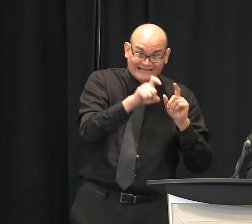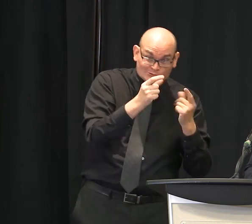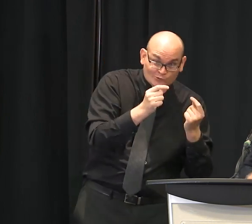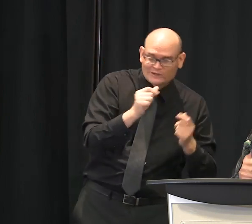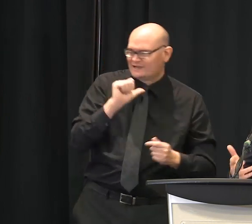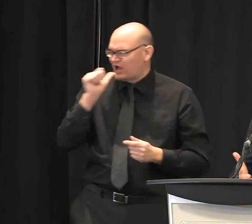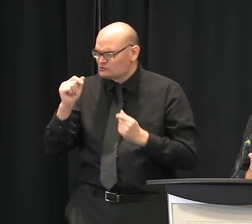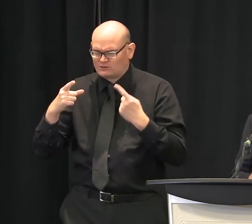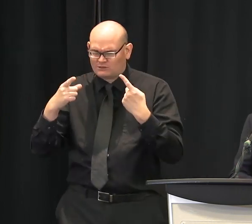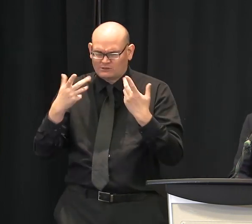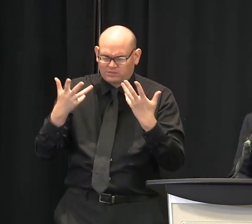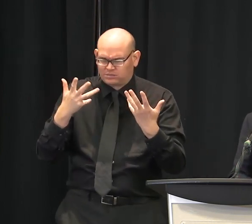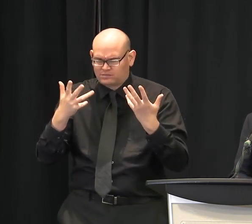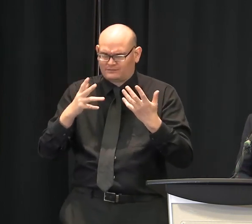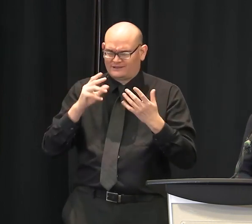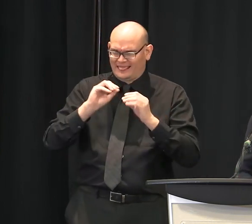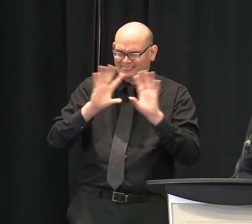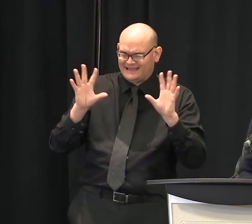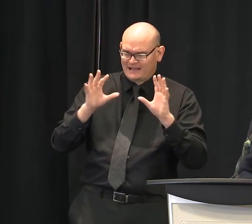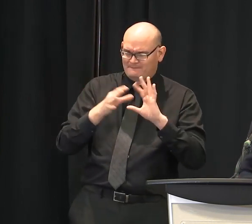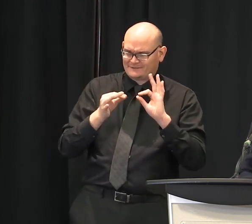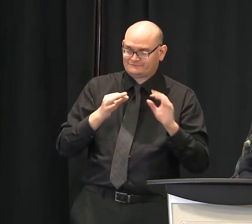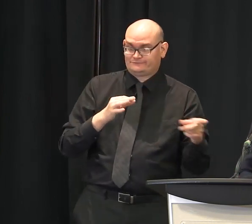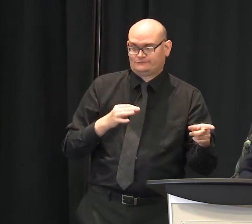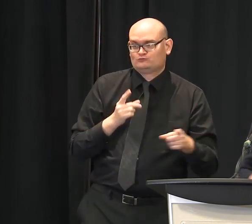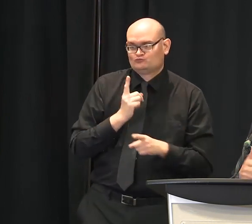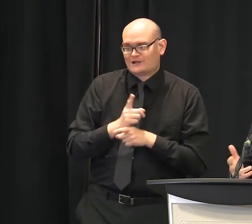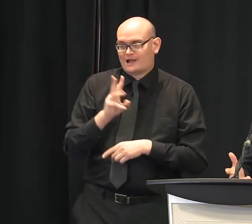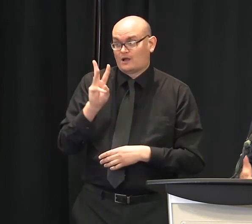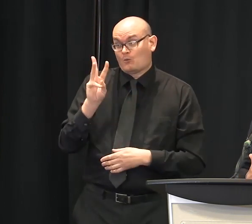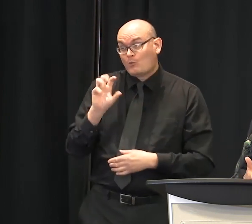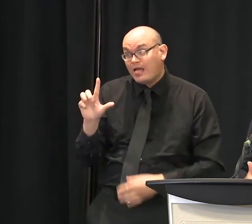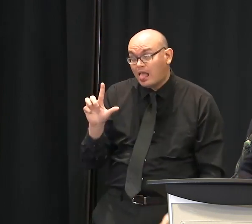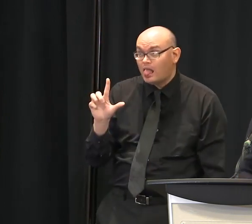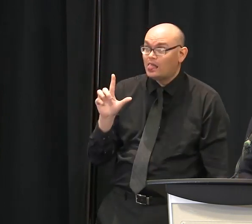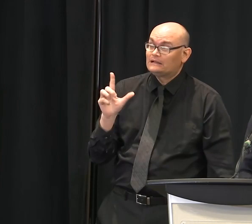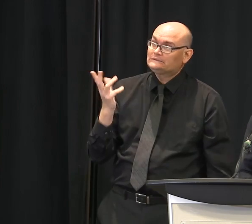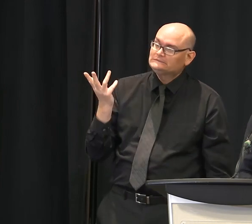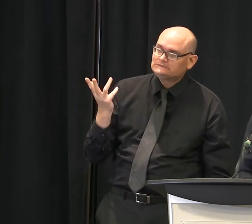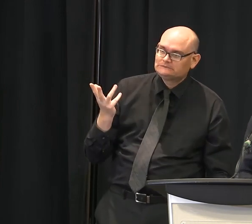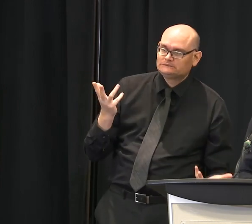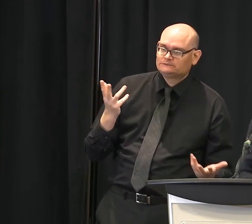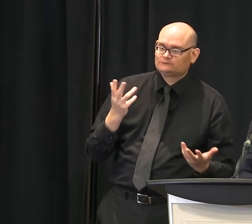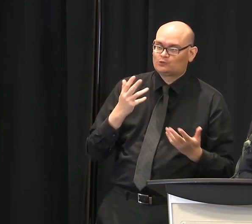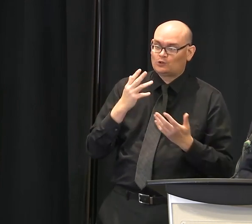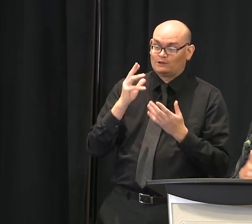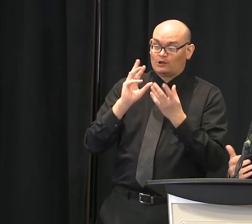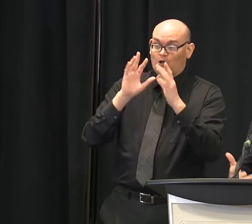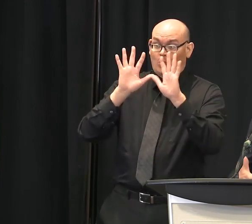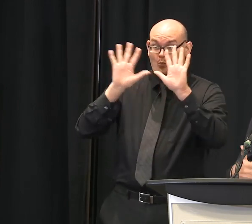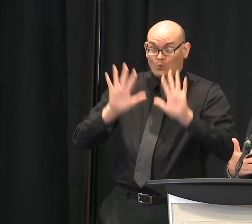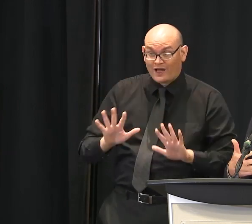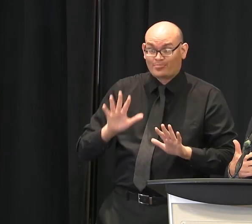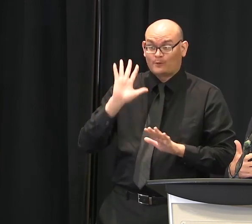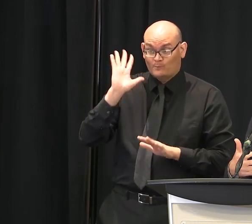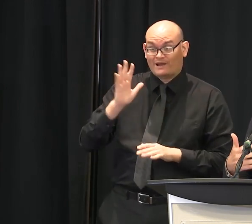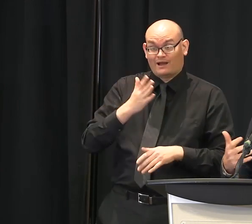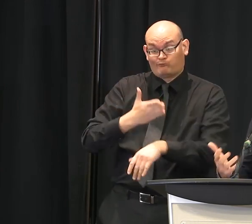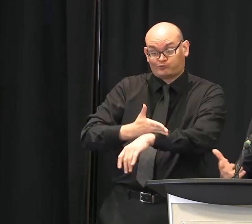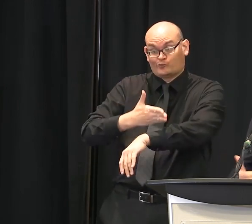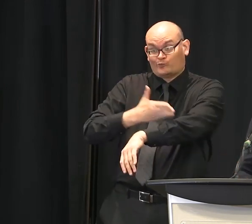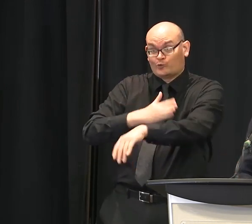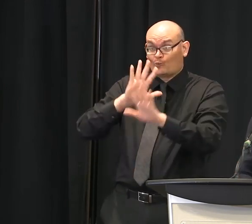this weekend, a little bit warmer than it is today, and we saw early signs this week of a larger number of people as they get out with